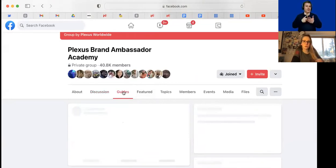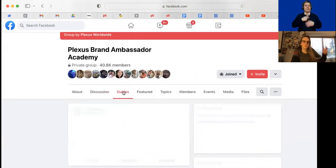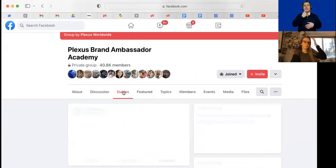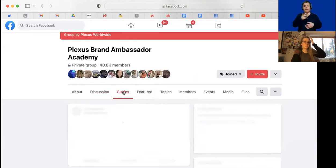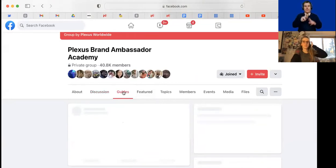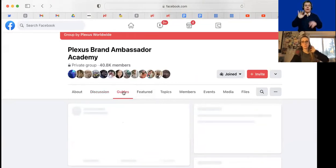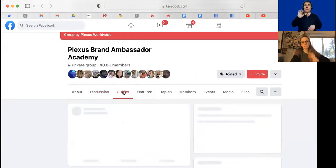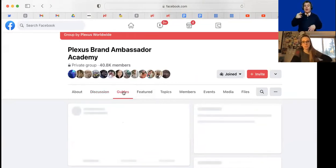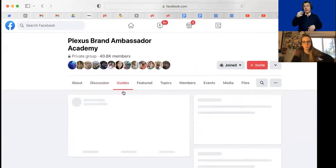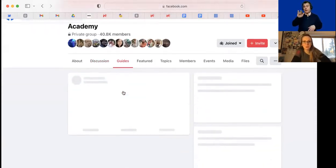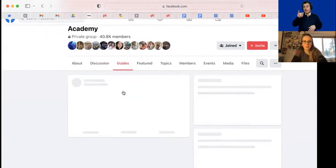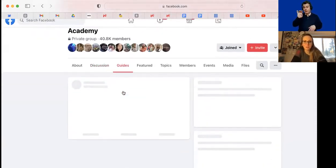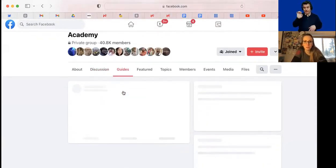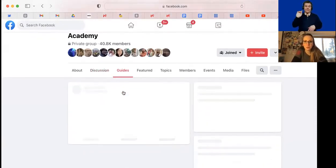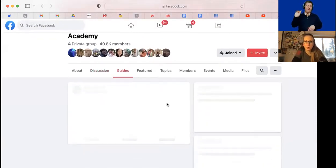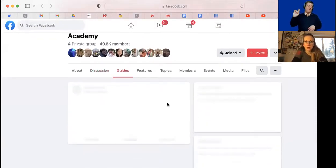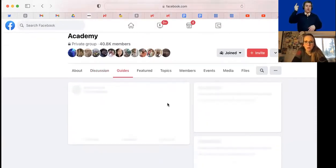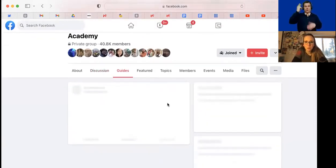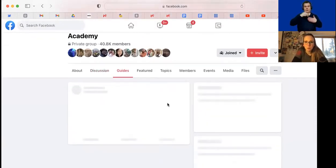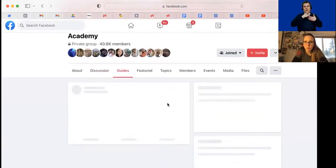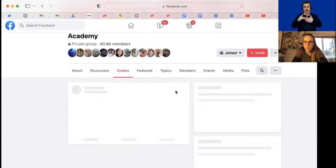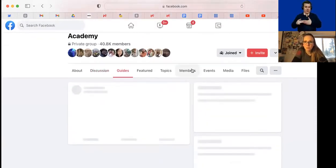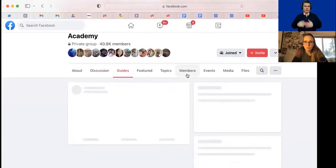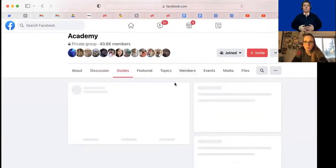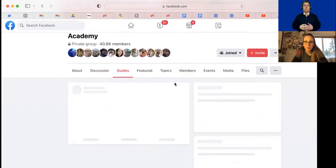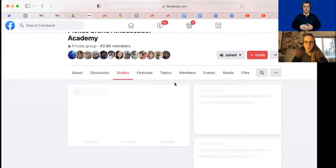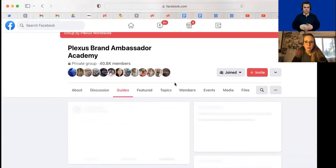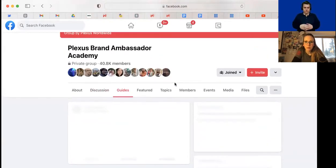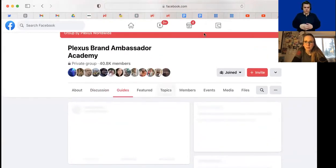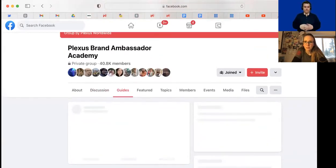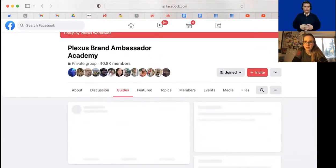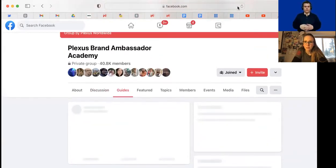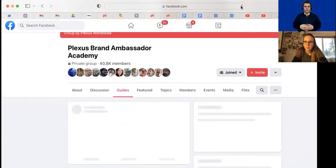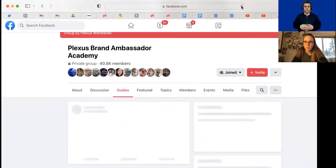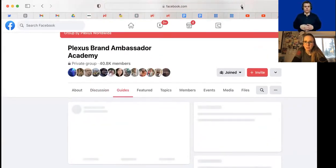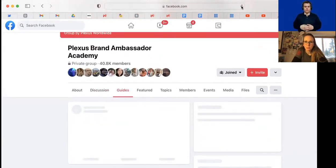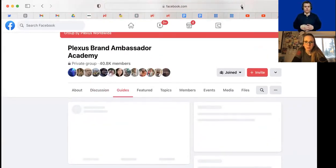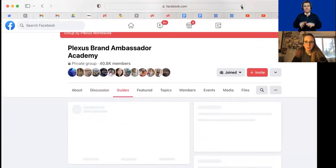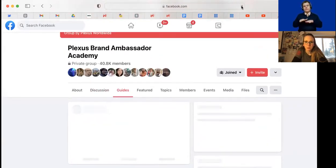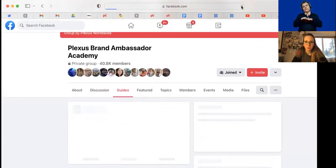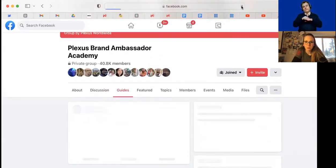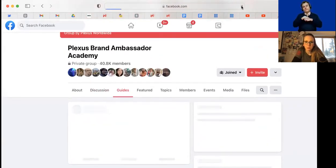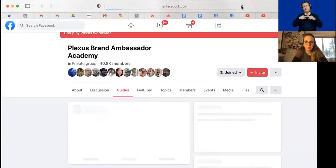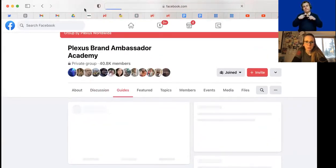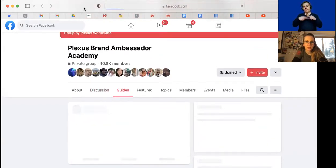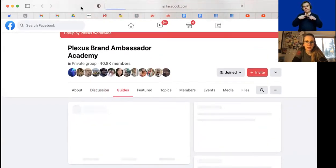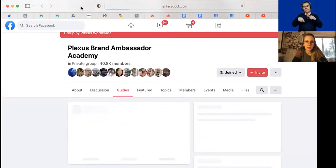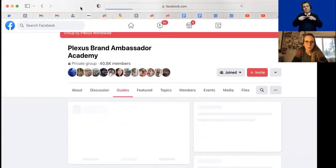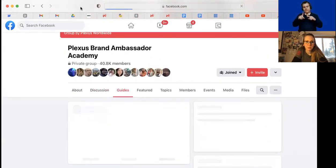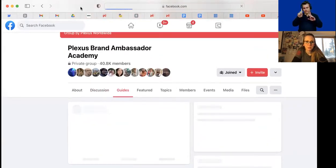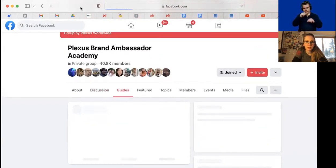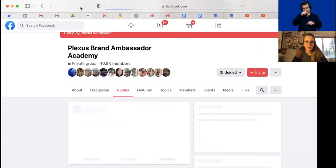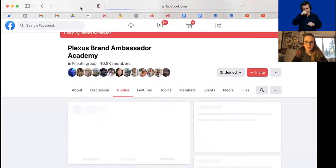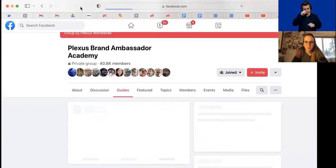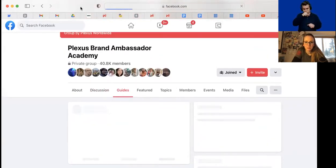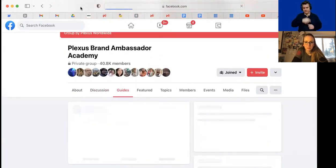guides first in the Plexus brand ambassador community, and it is taking a minute to minute to load. So give me just a second.